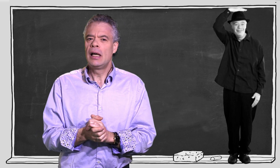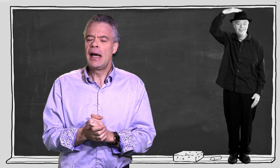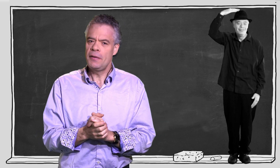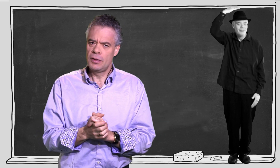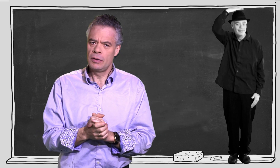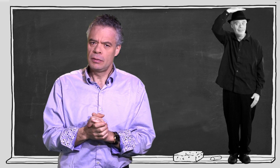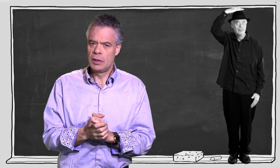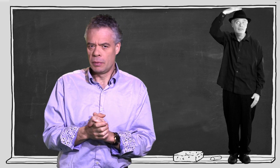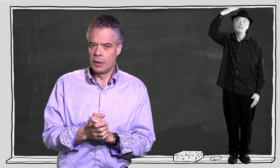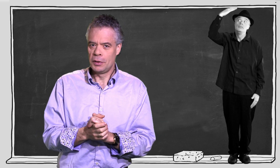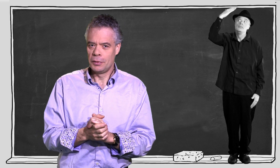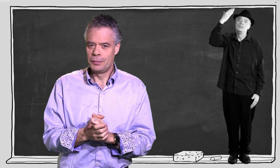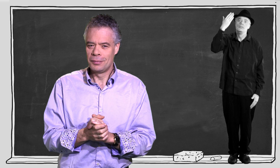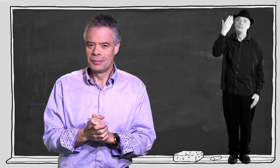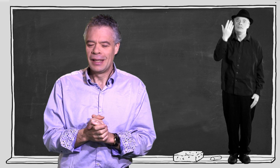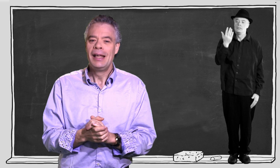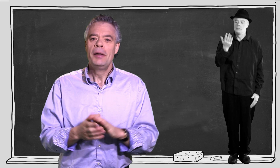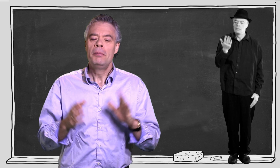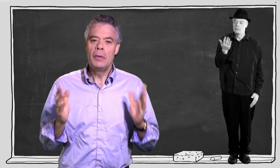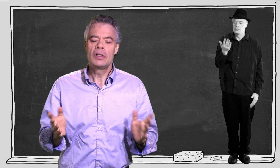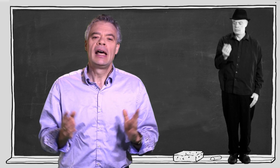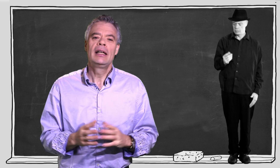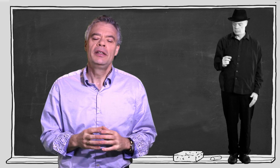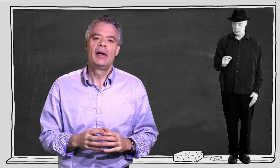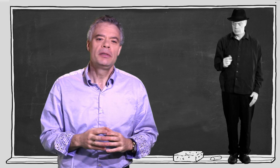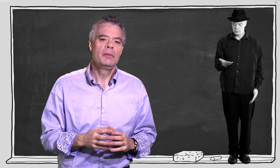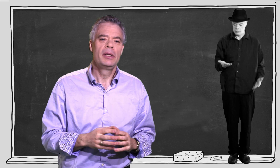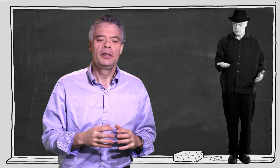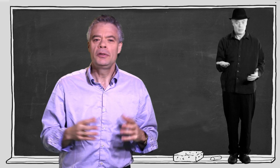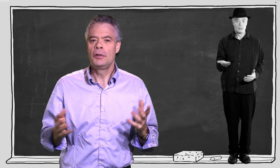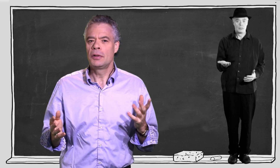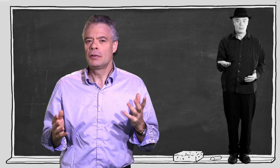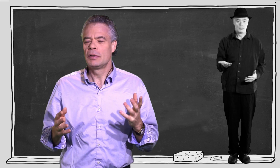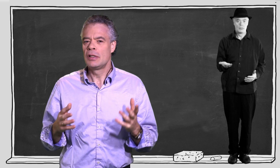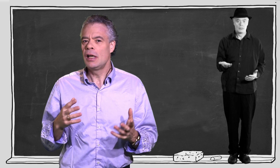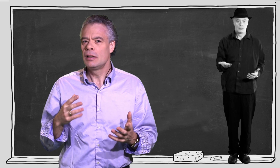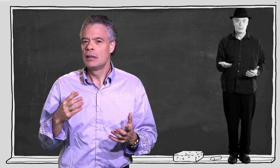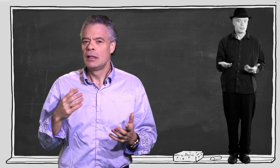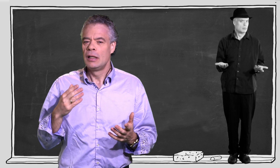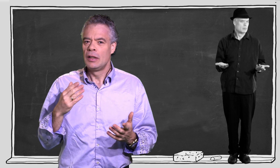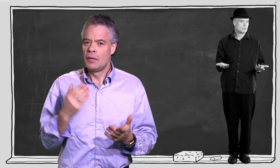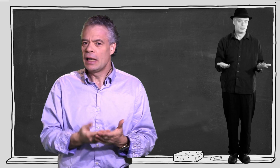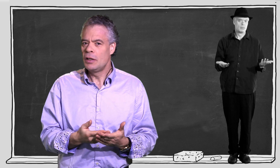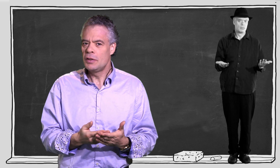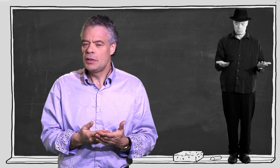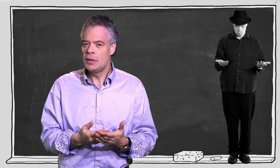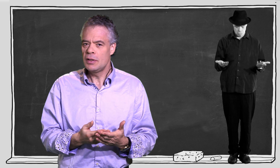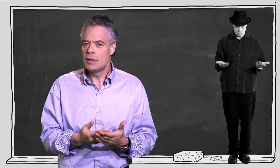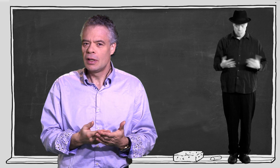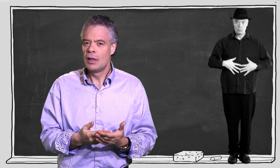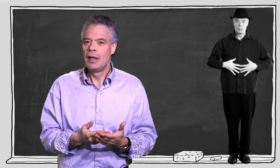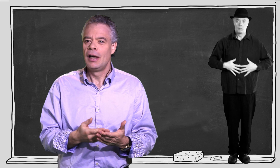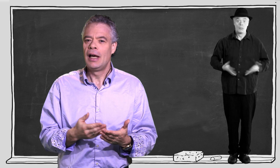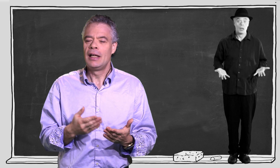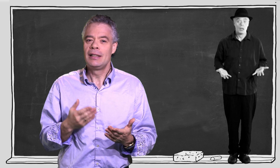But I have to disappoint you. Most likely the vitamin pill you took was not the right dosages